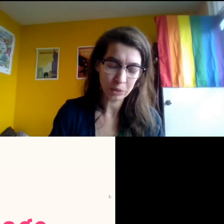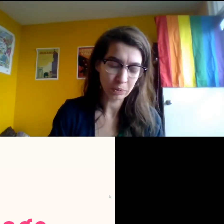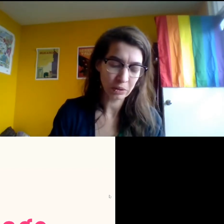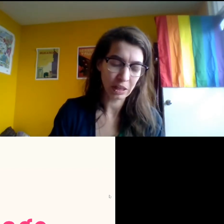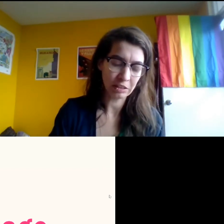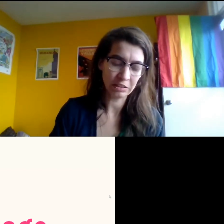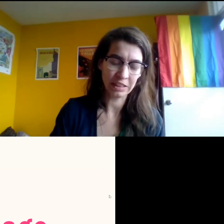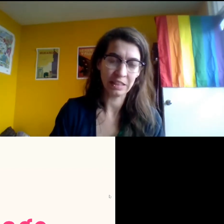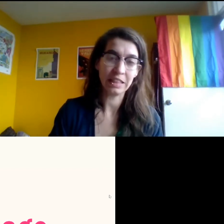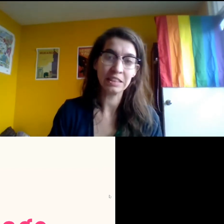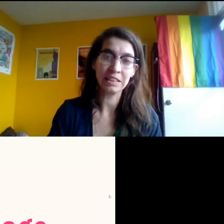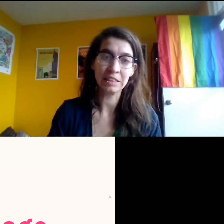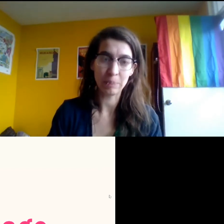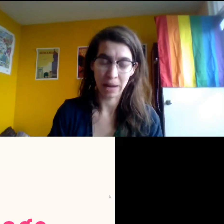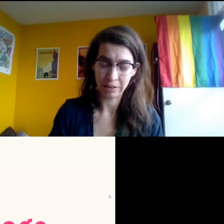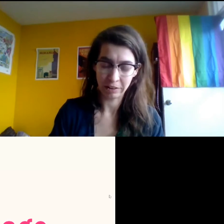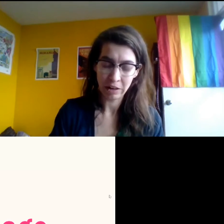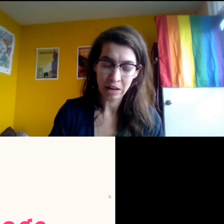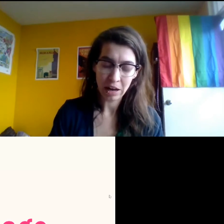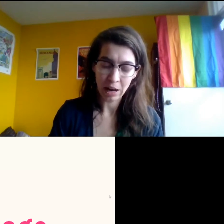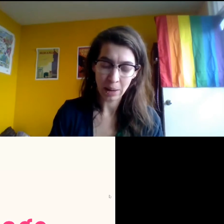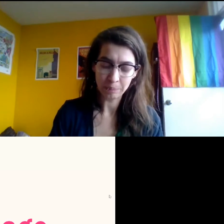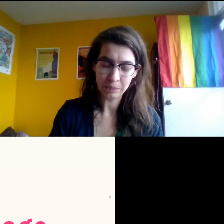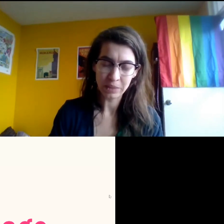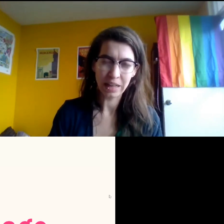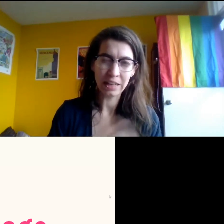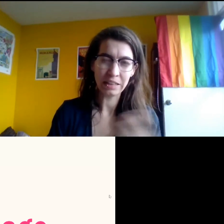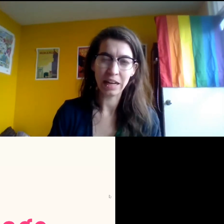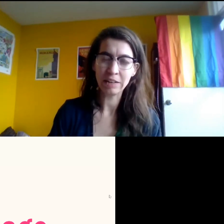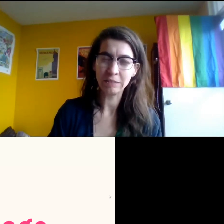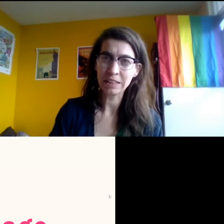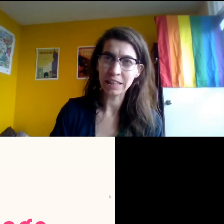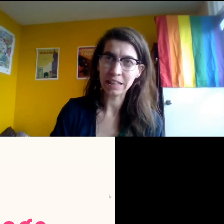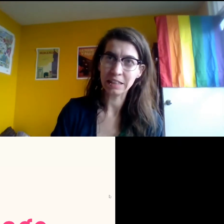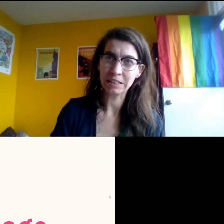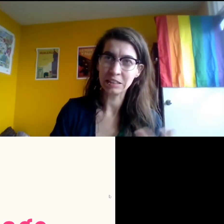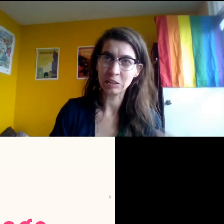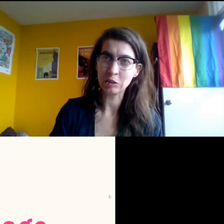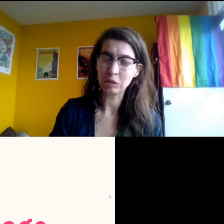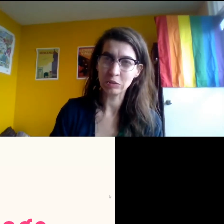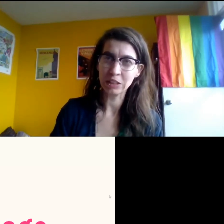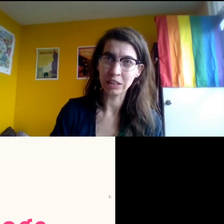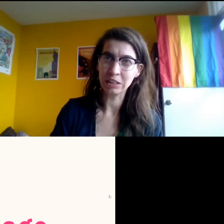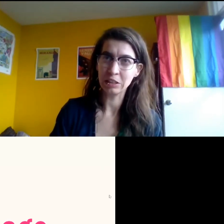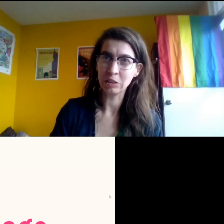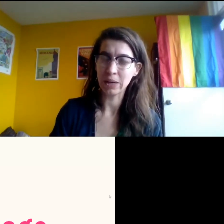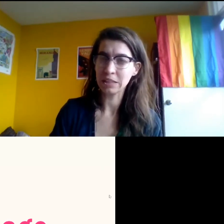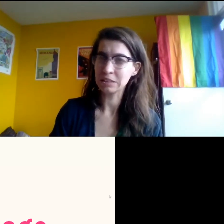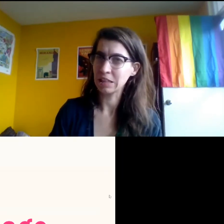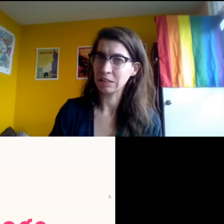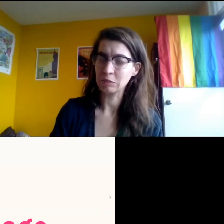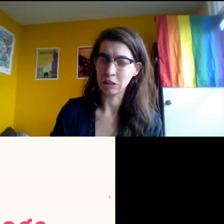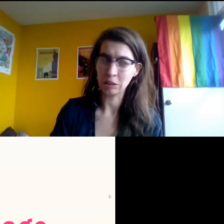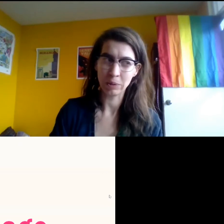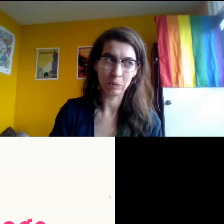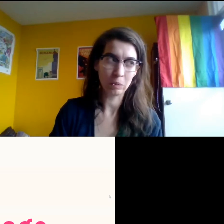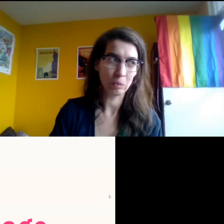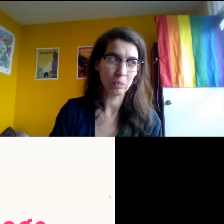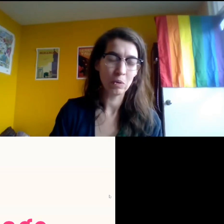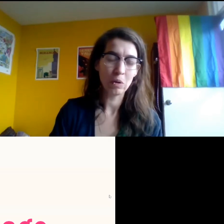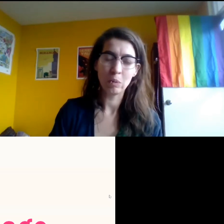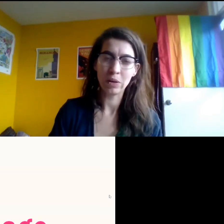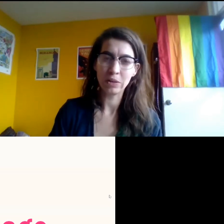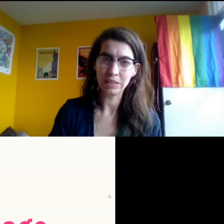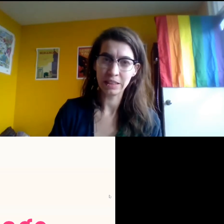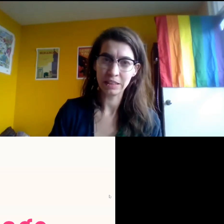more people understand ideas that matter. Um, and I feel like this is also a really good way to kind of talk about